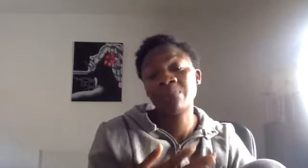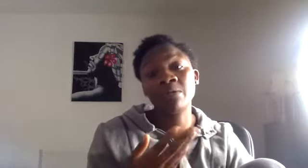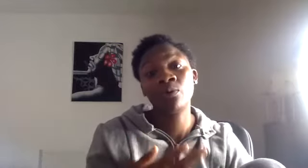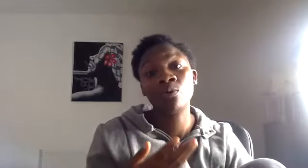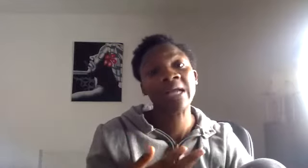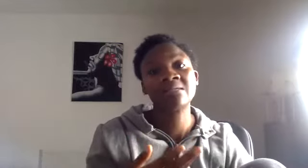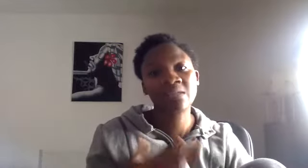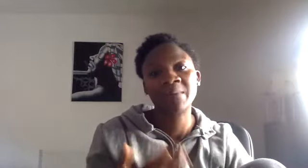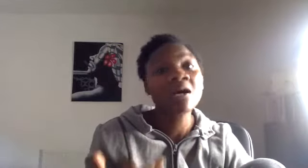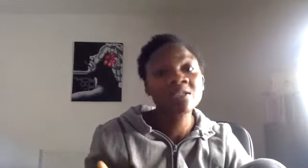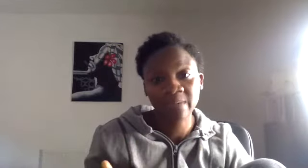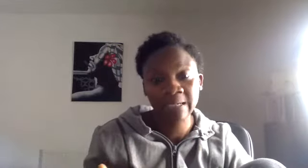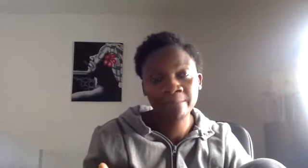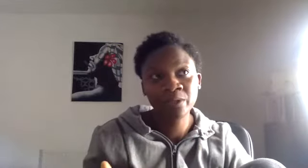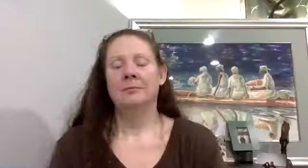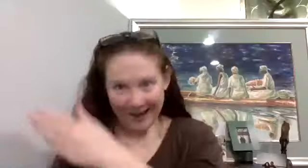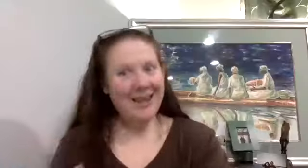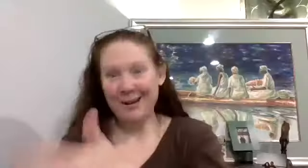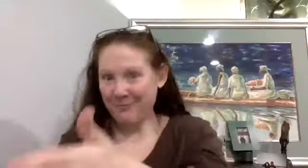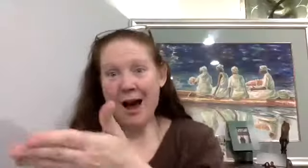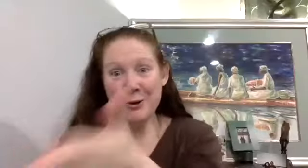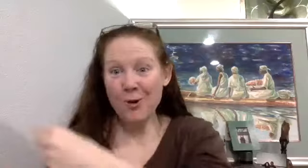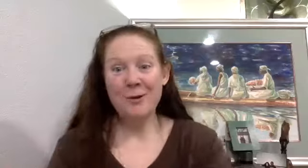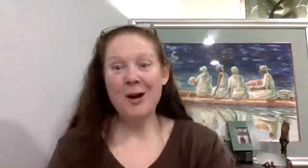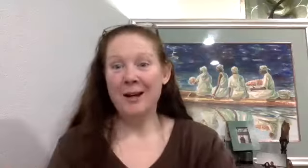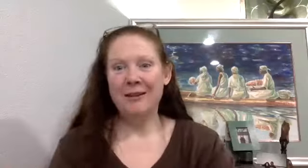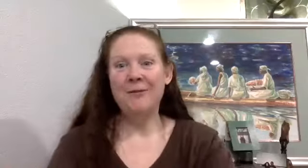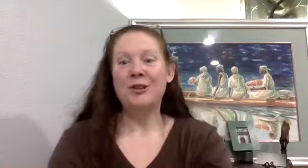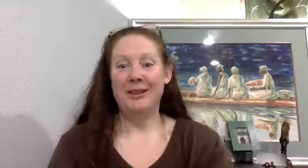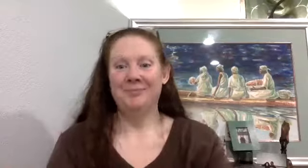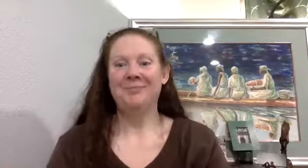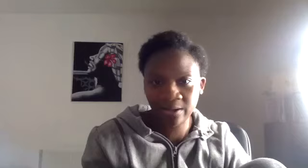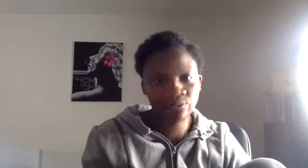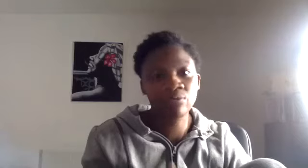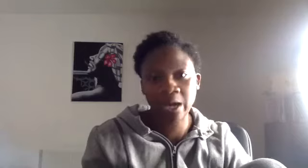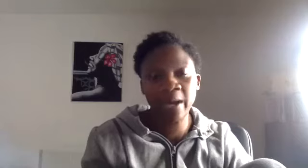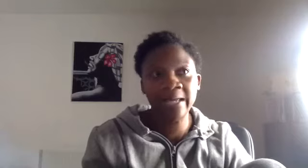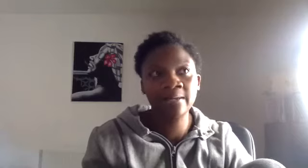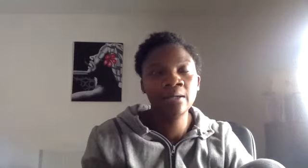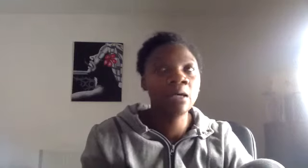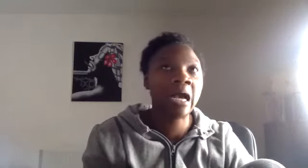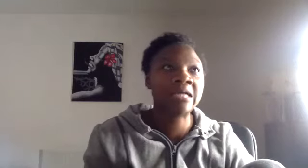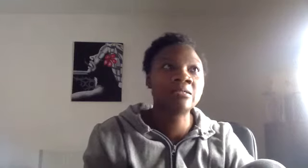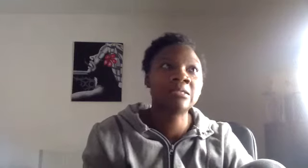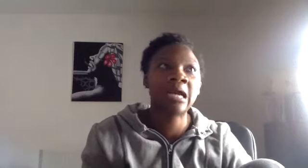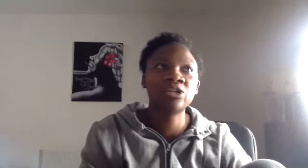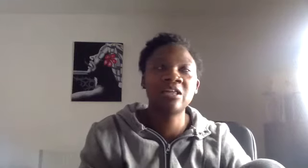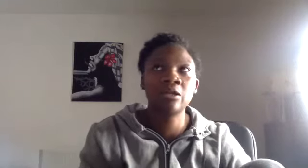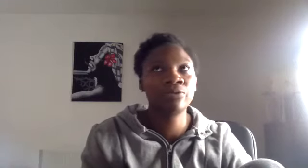people always come and ask me. Right. They get value right away. Efficient. Right away. And actually, then I thought